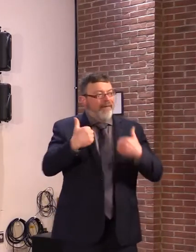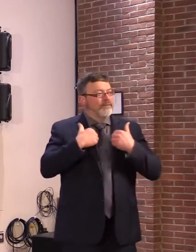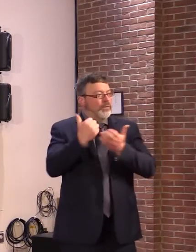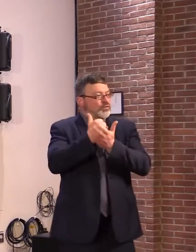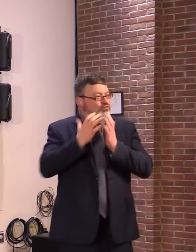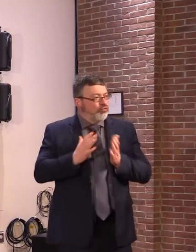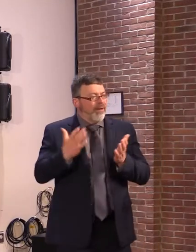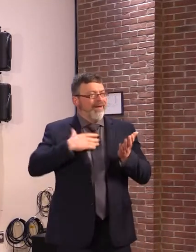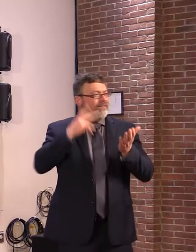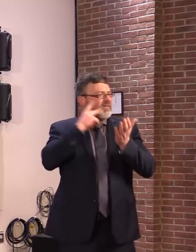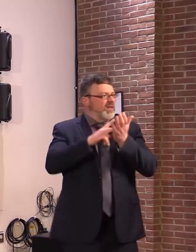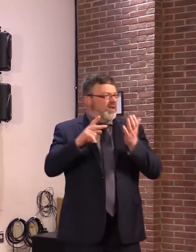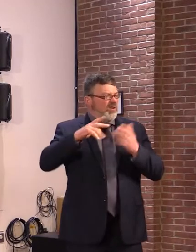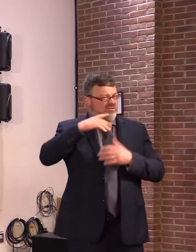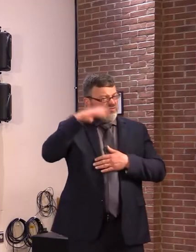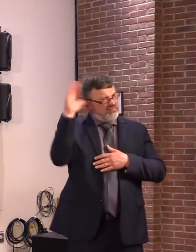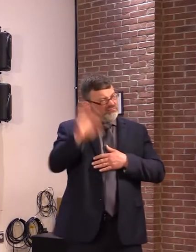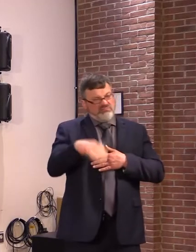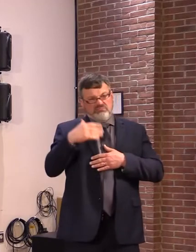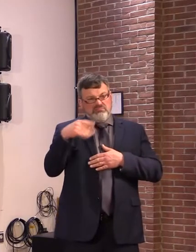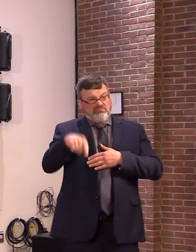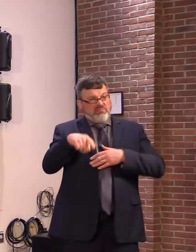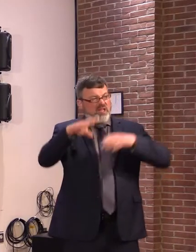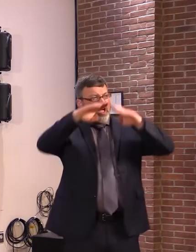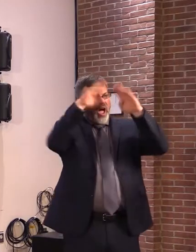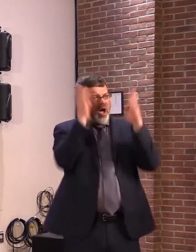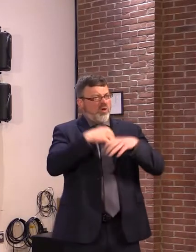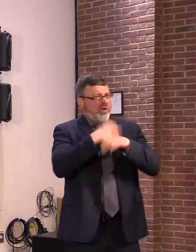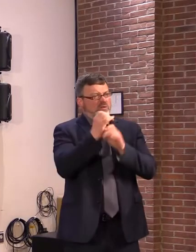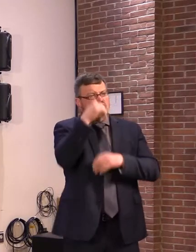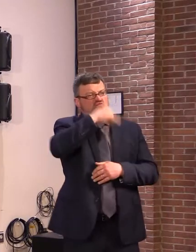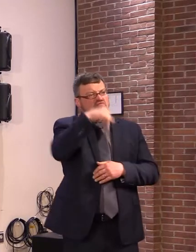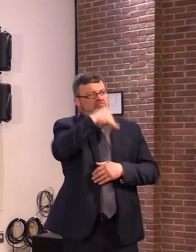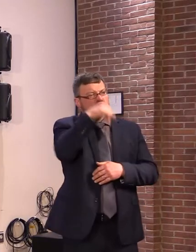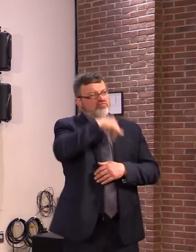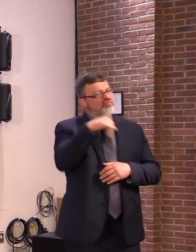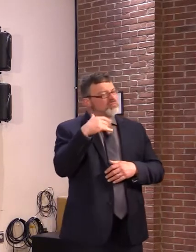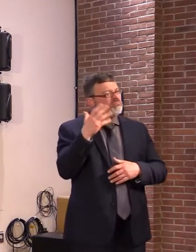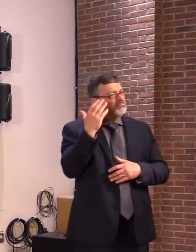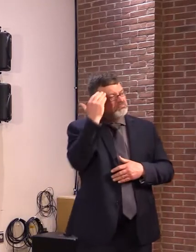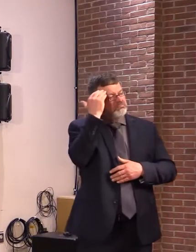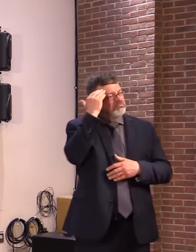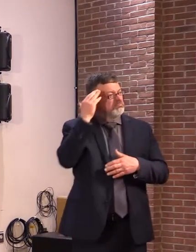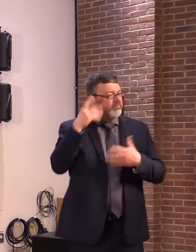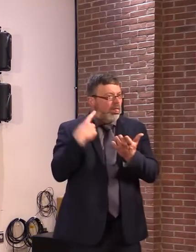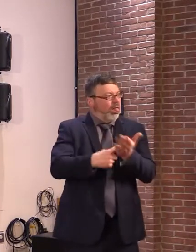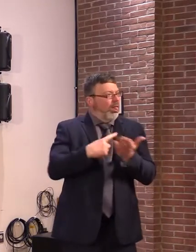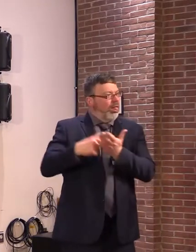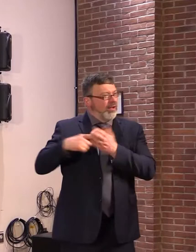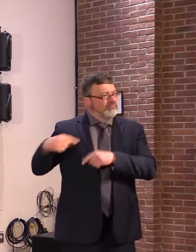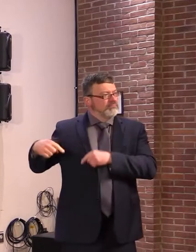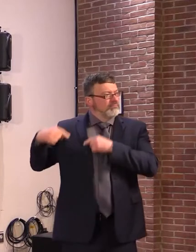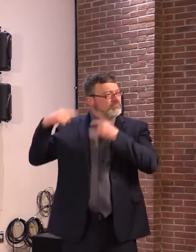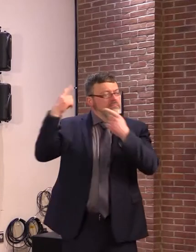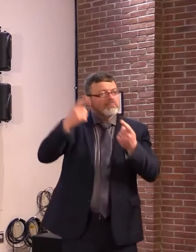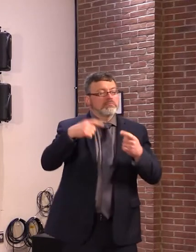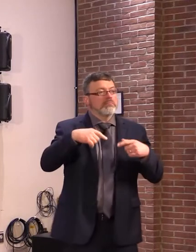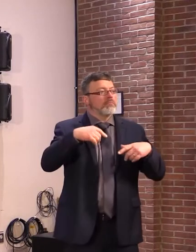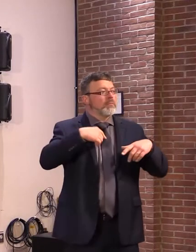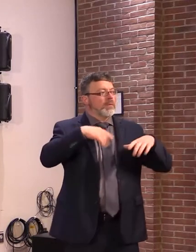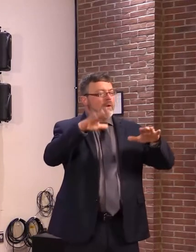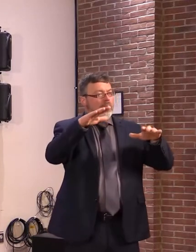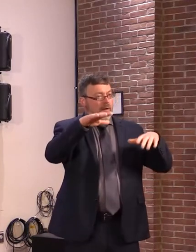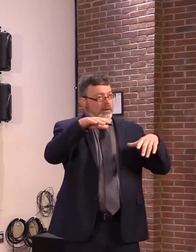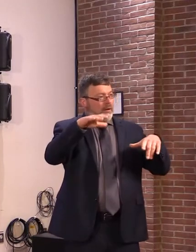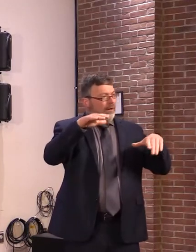crisis. And this is not a concept, right? This isn't just using that word crisis to raise alarm bells. Go